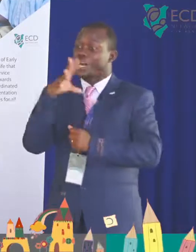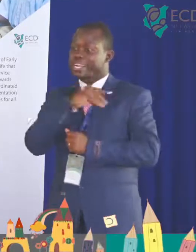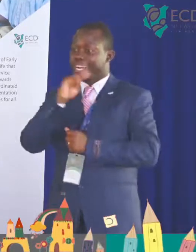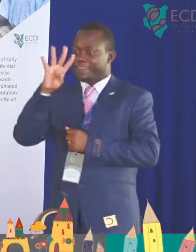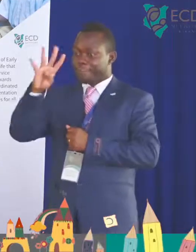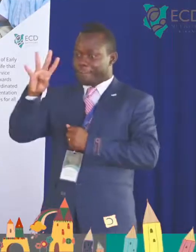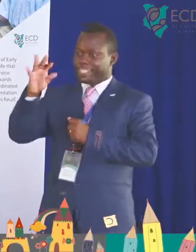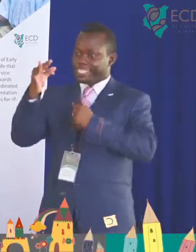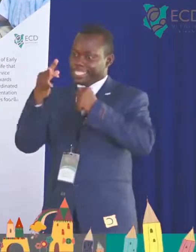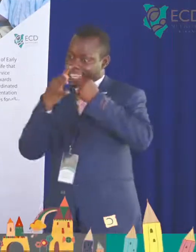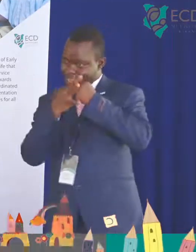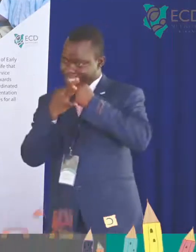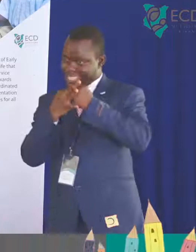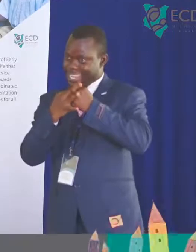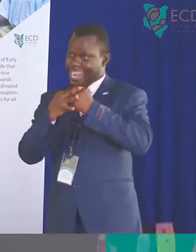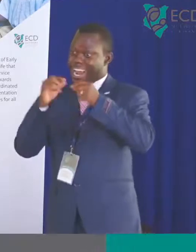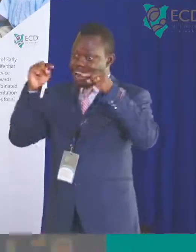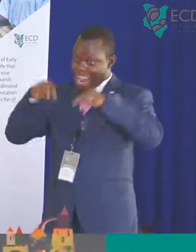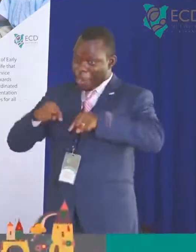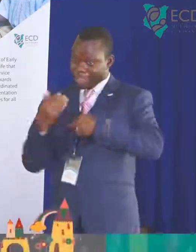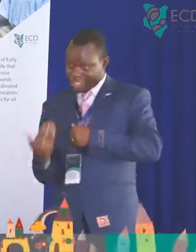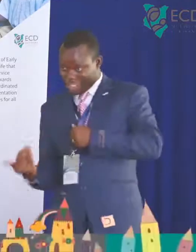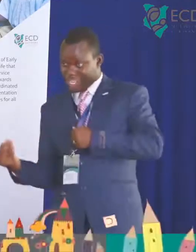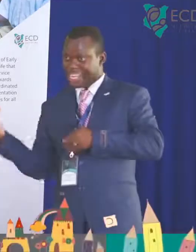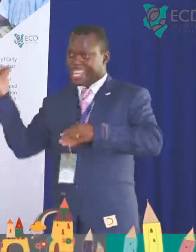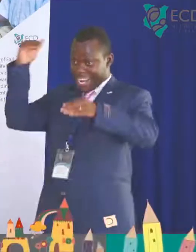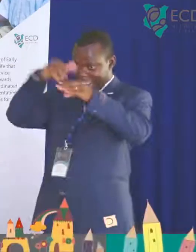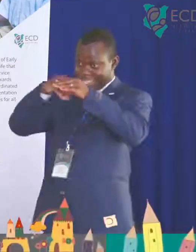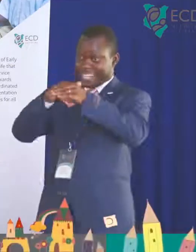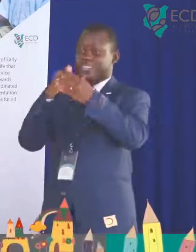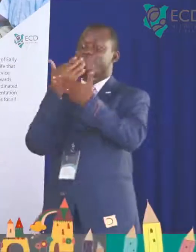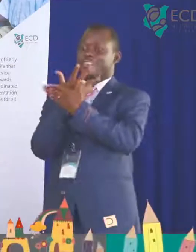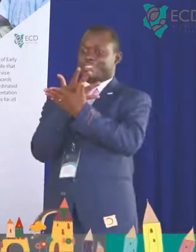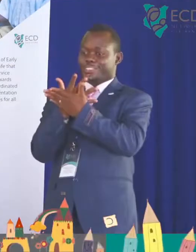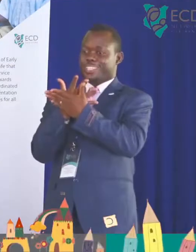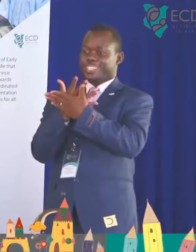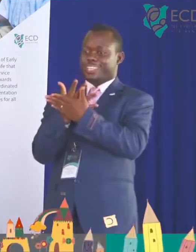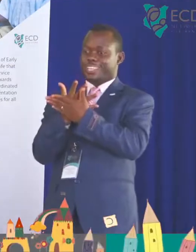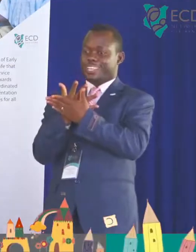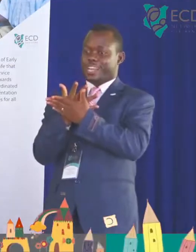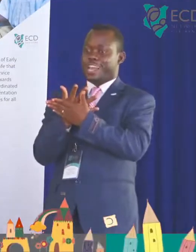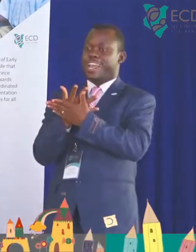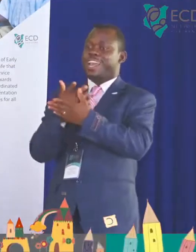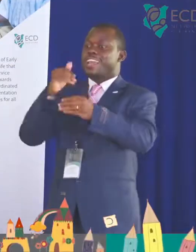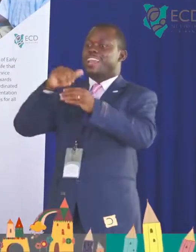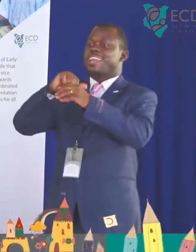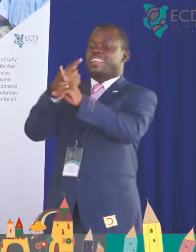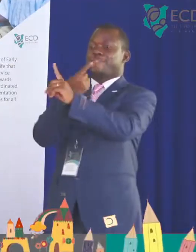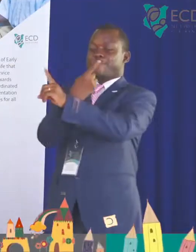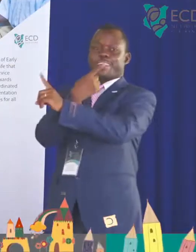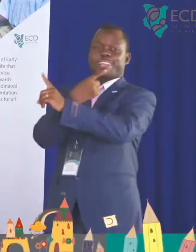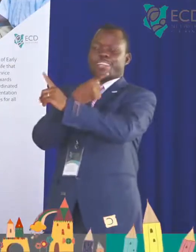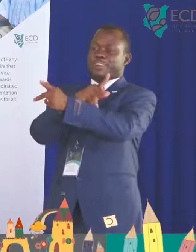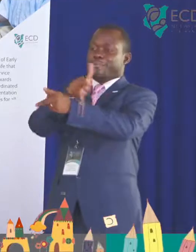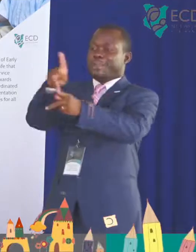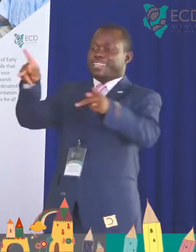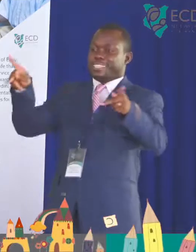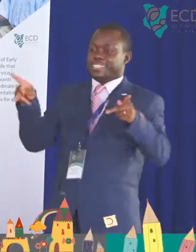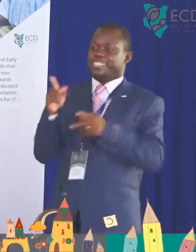I hope no other one has been born. And these children are spread in our different development facilities in the country.